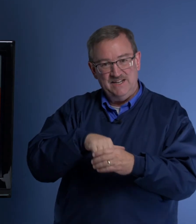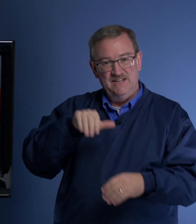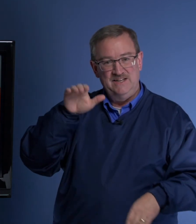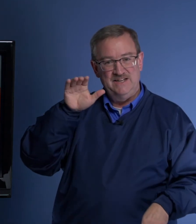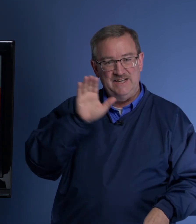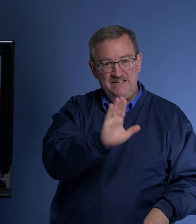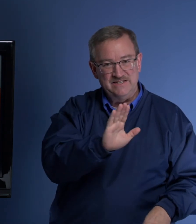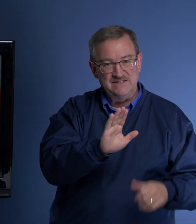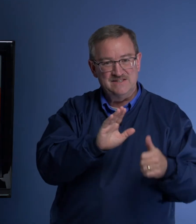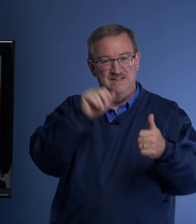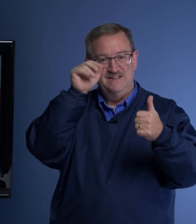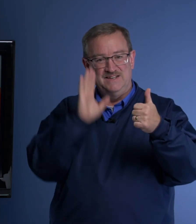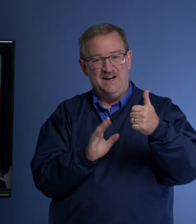his God.